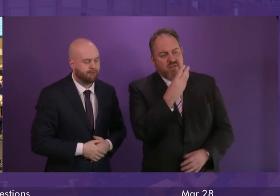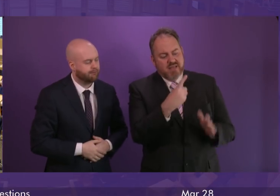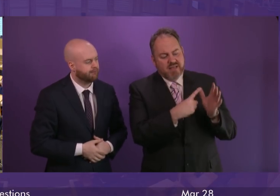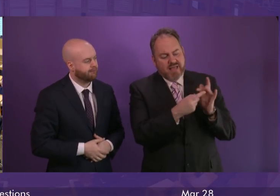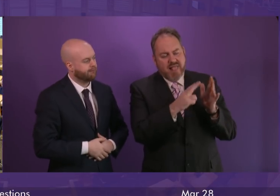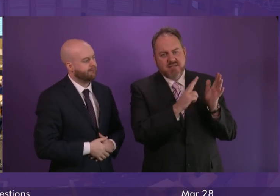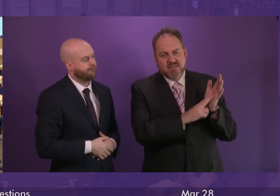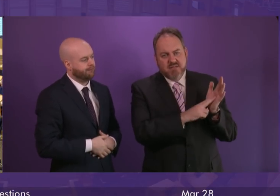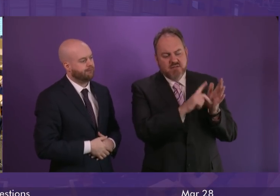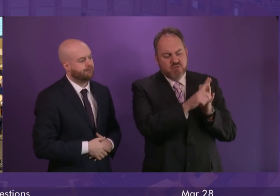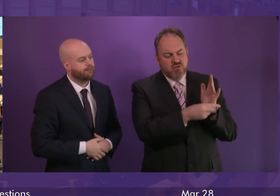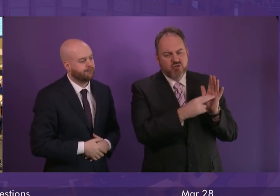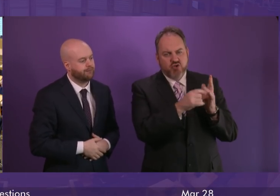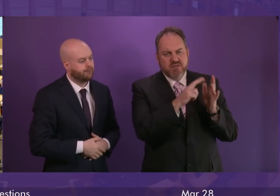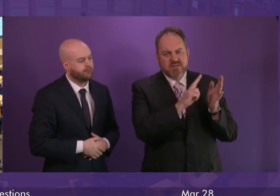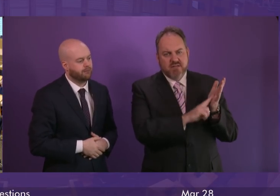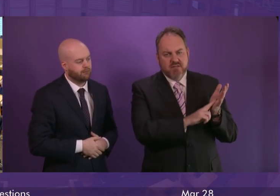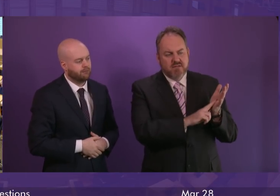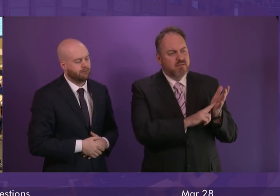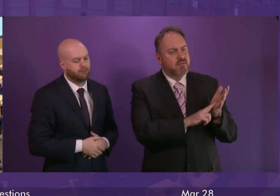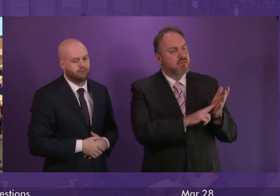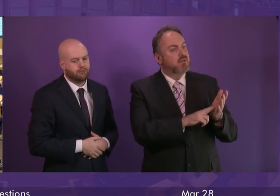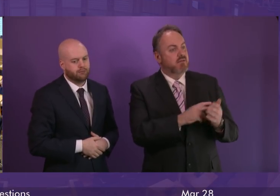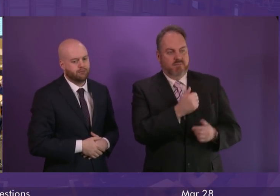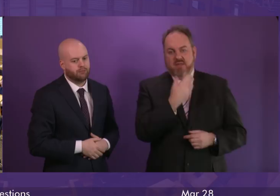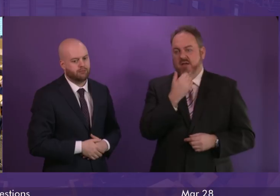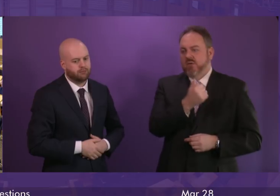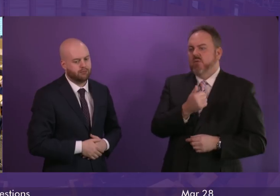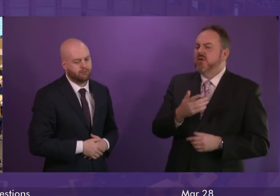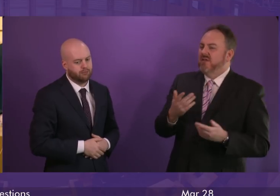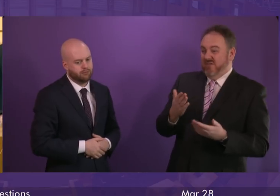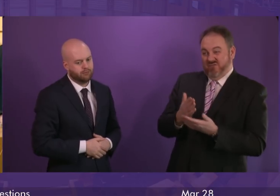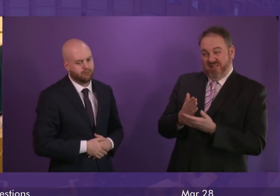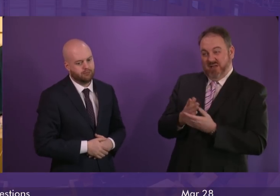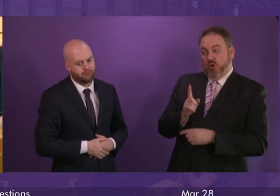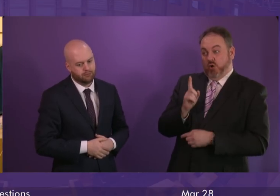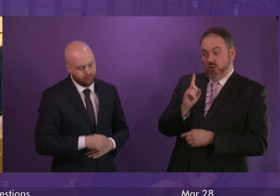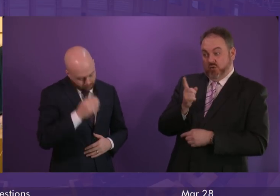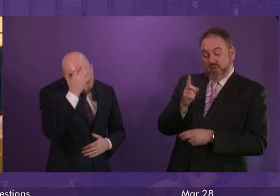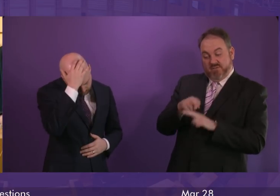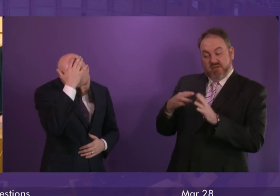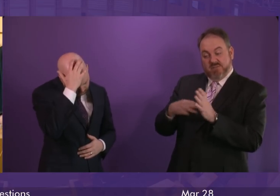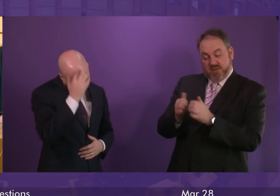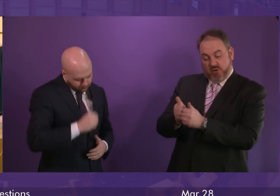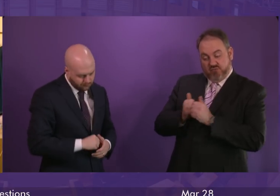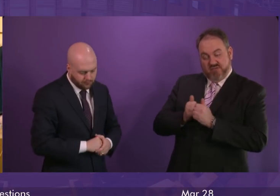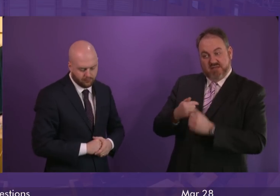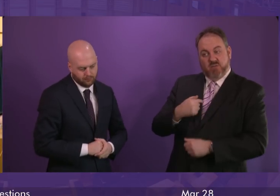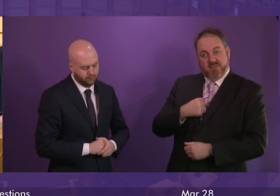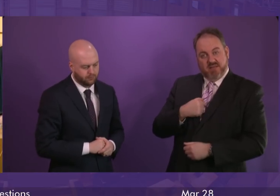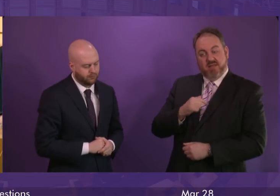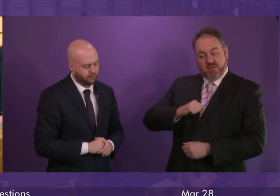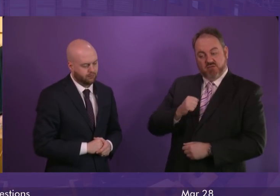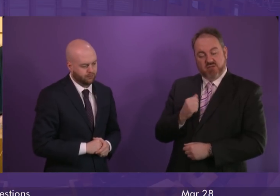Alison Johnson. Thank you. It's clear that the First Minister shares my grave concern that the Scottish Government